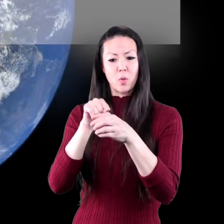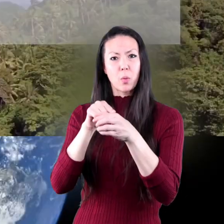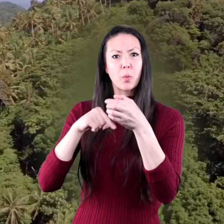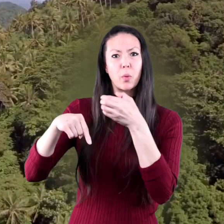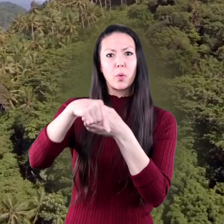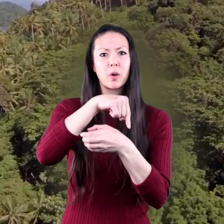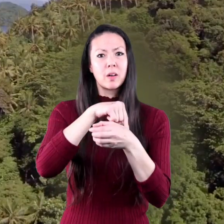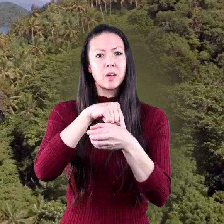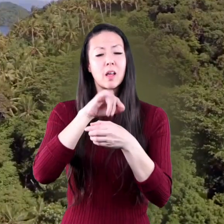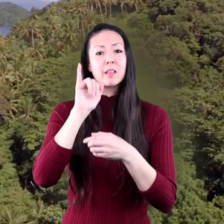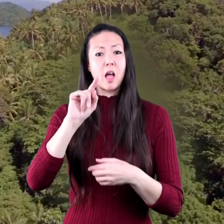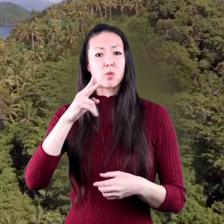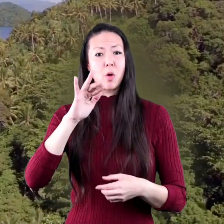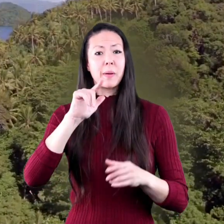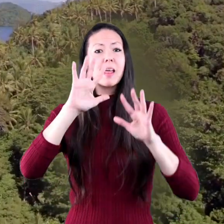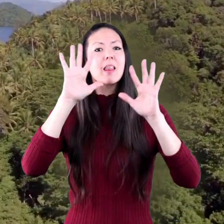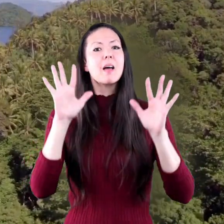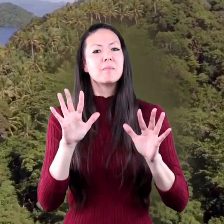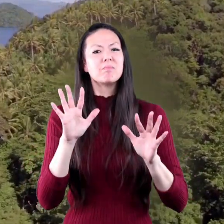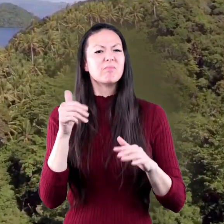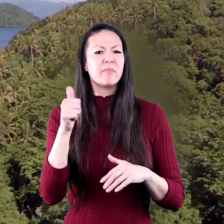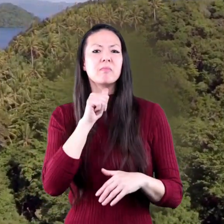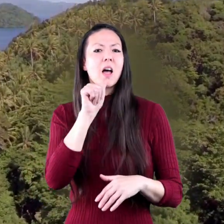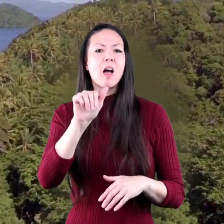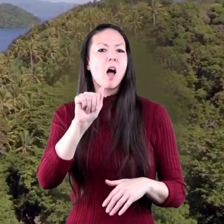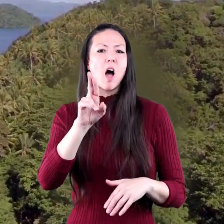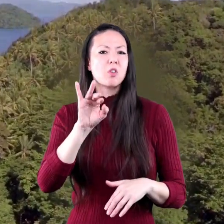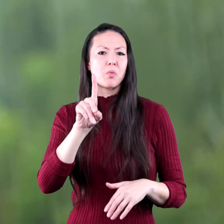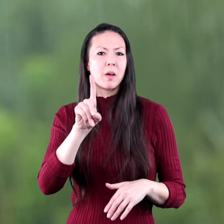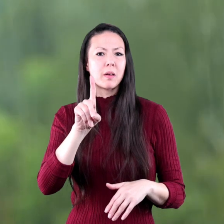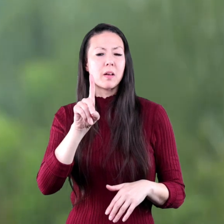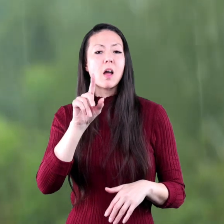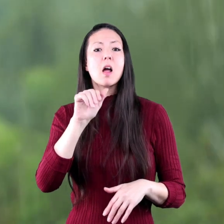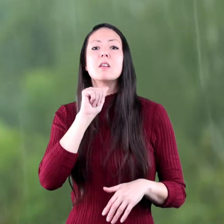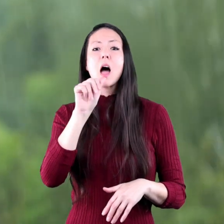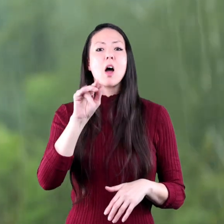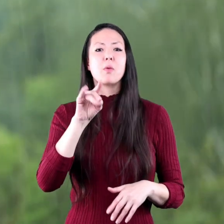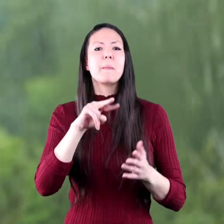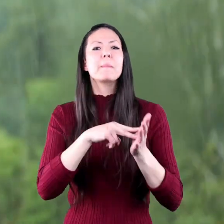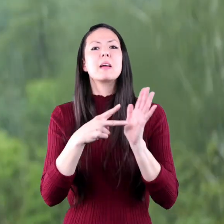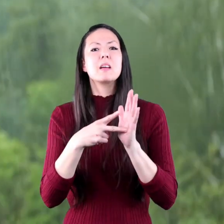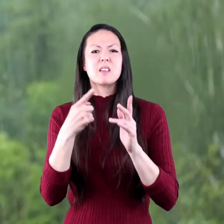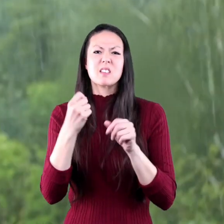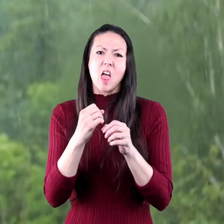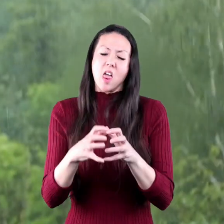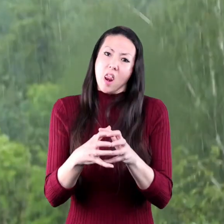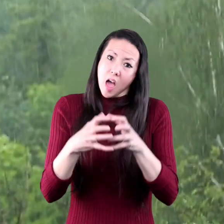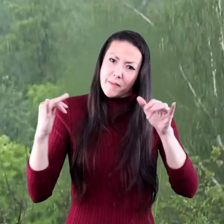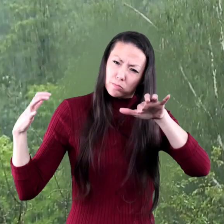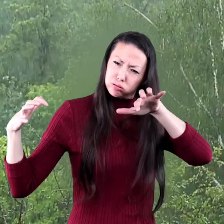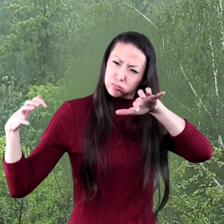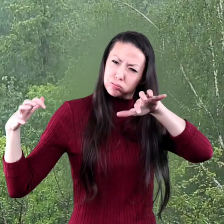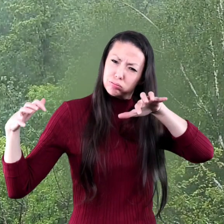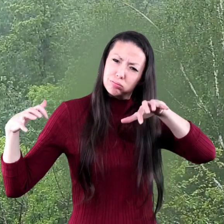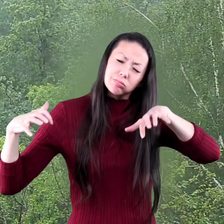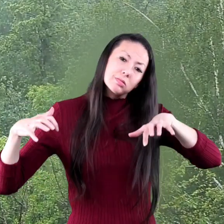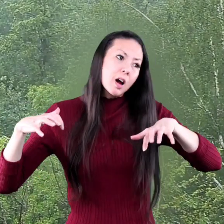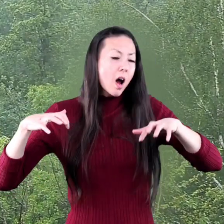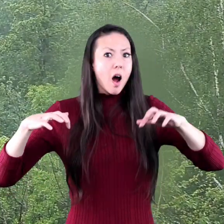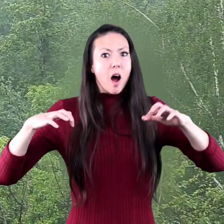Tropical climates are non-arid climates. Non-arid means they get a lot of rain, especially in